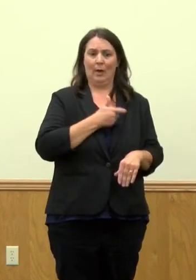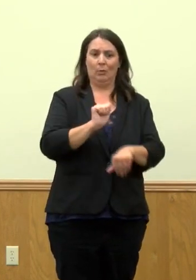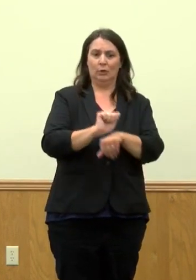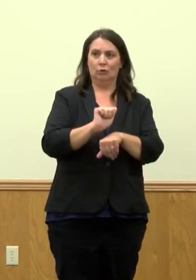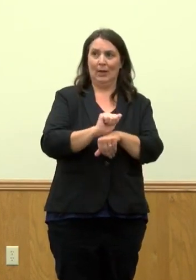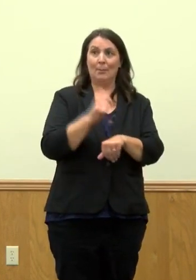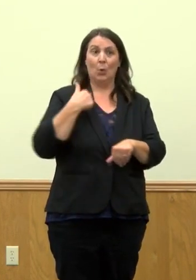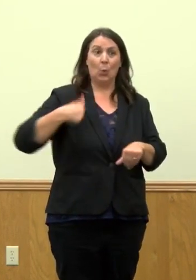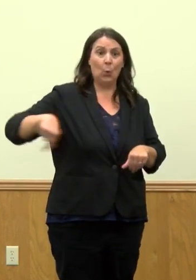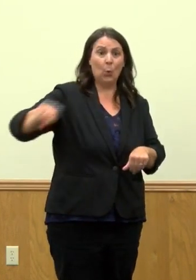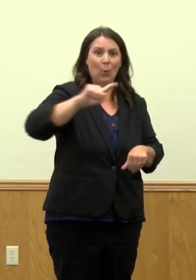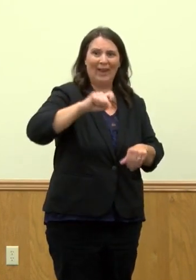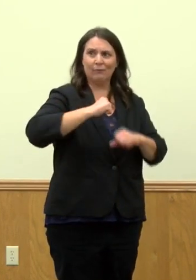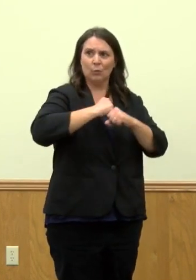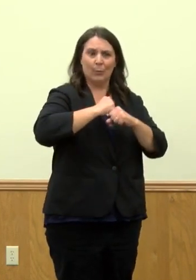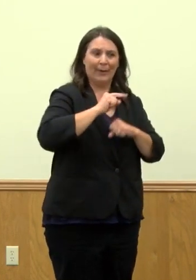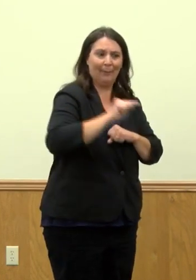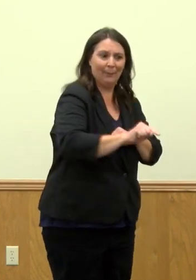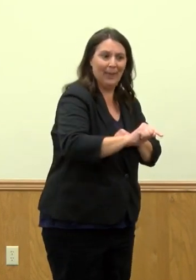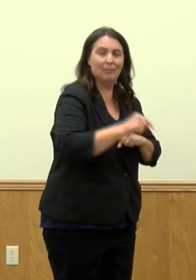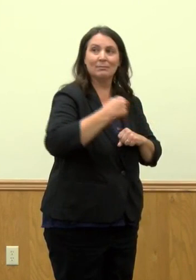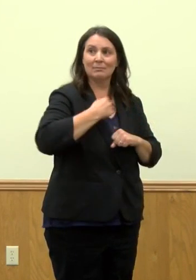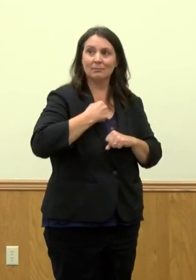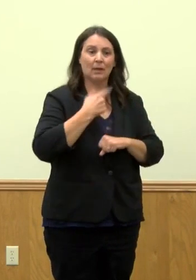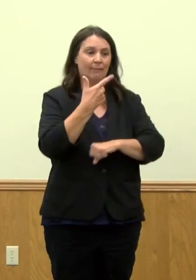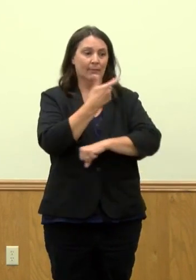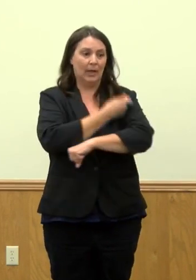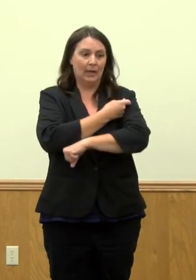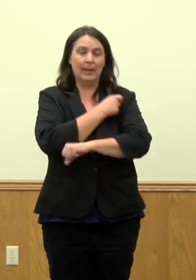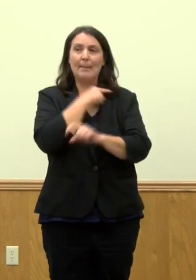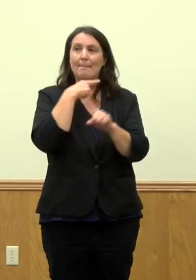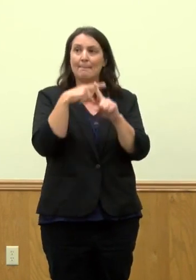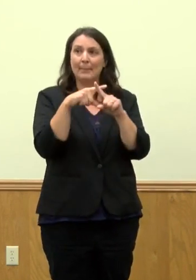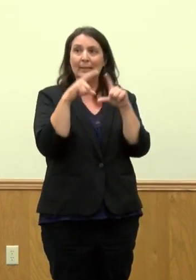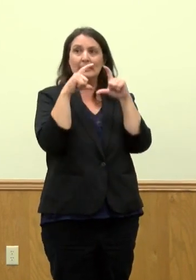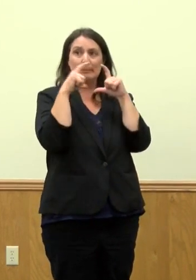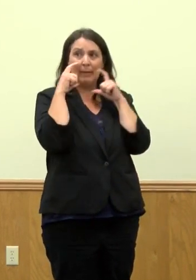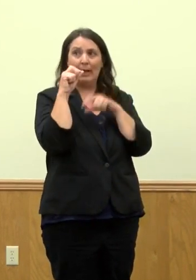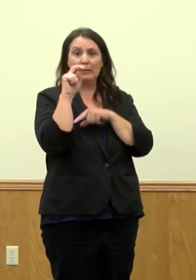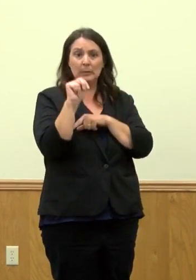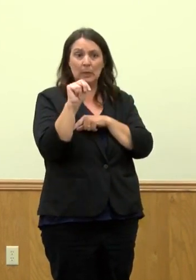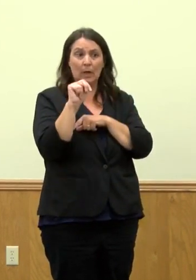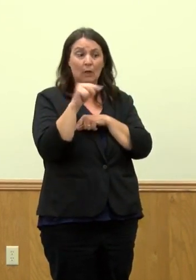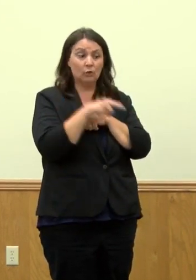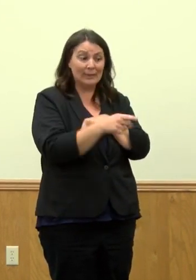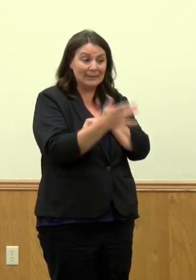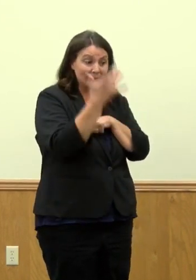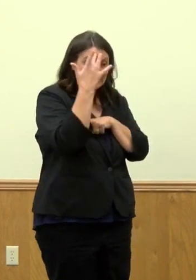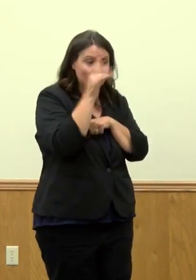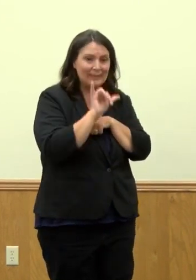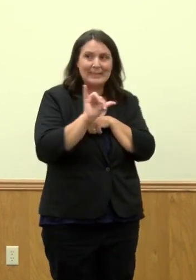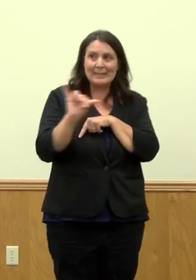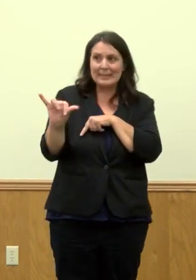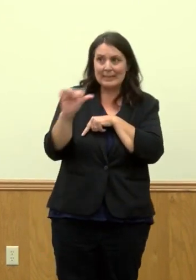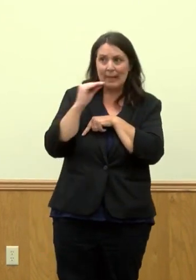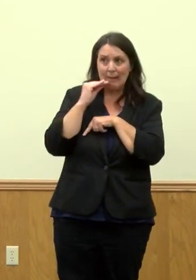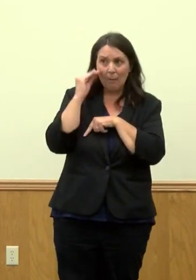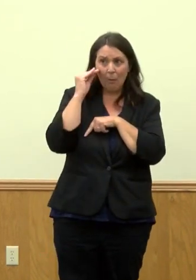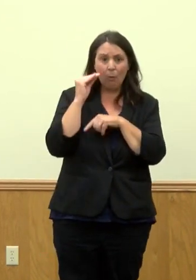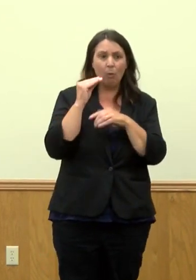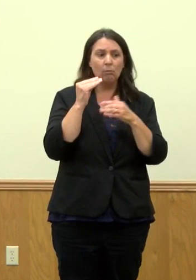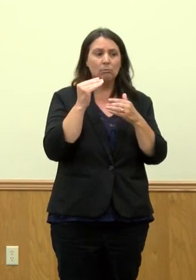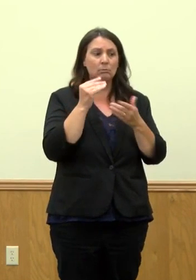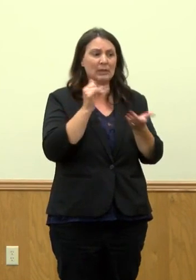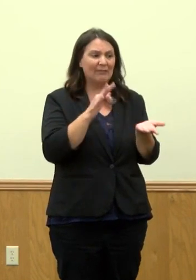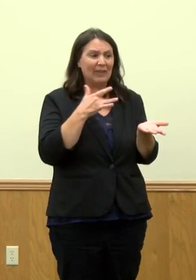has to protect them by one getting vaccinated, but also wearing masks, staying home when they're ill, getting tested. Those are still key to